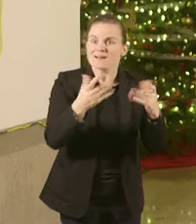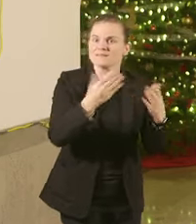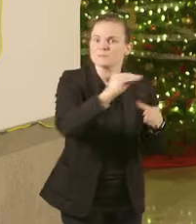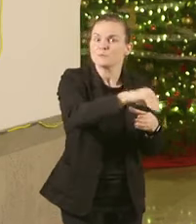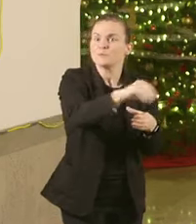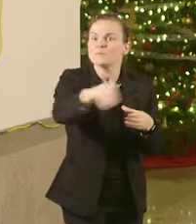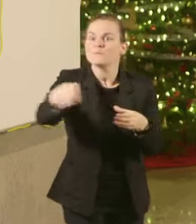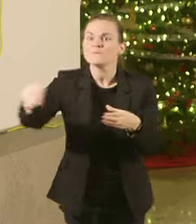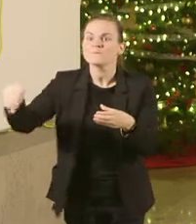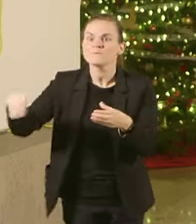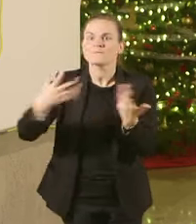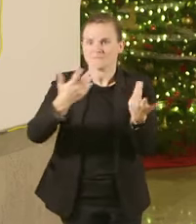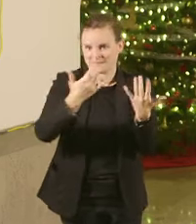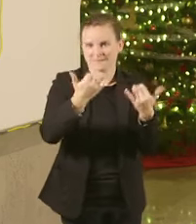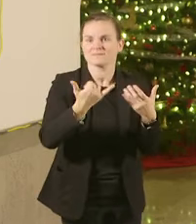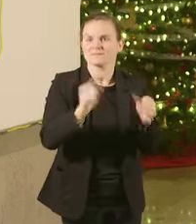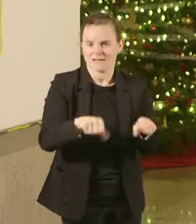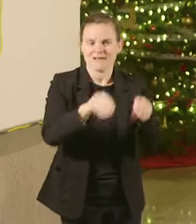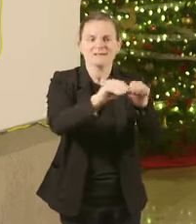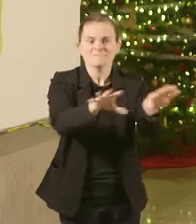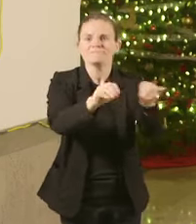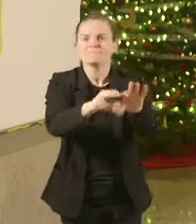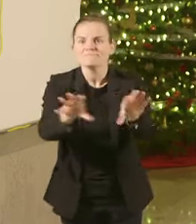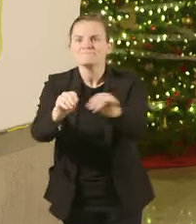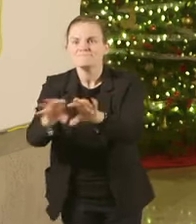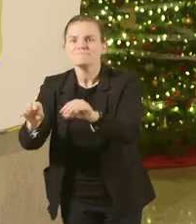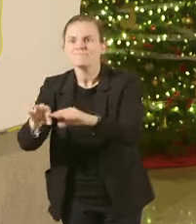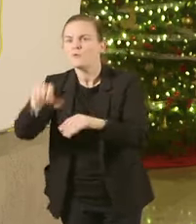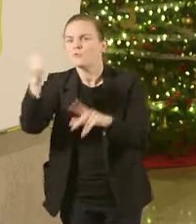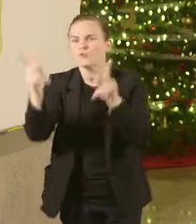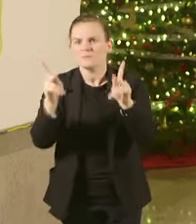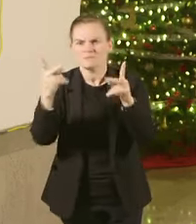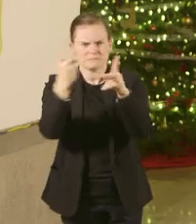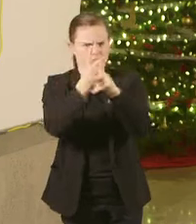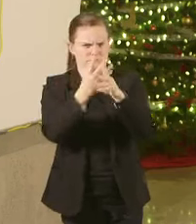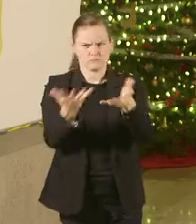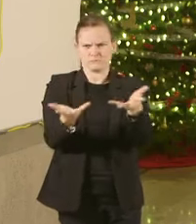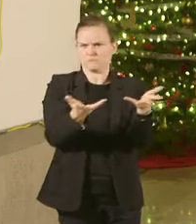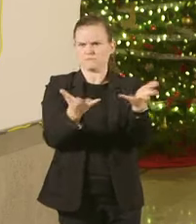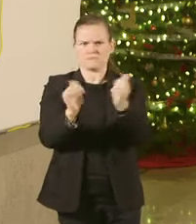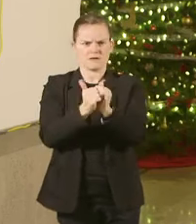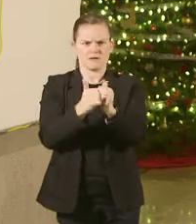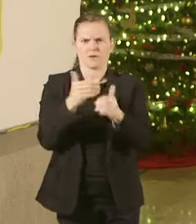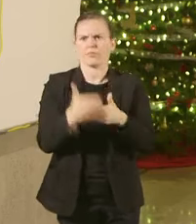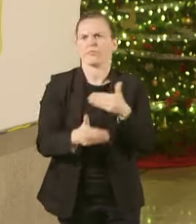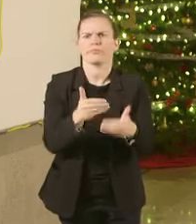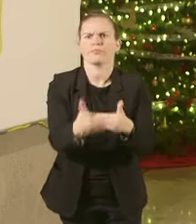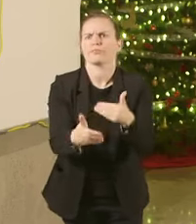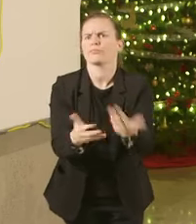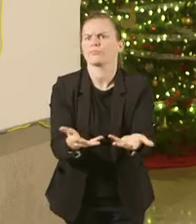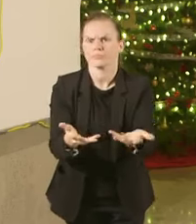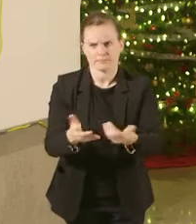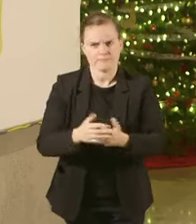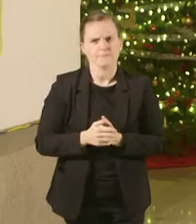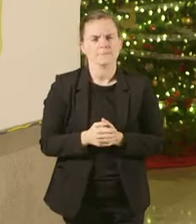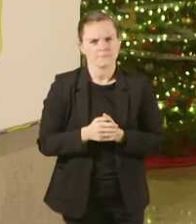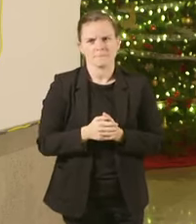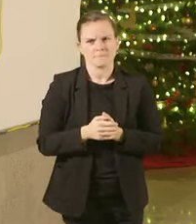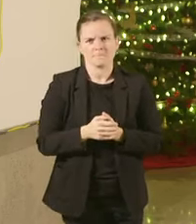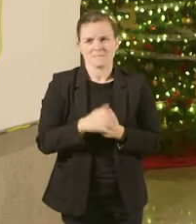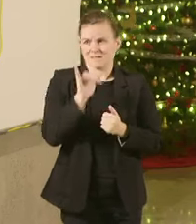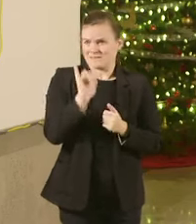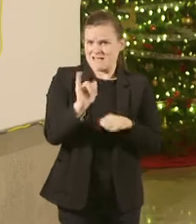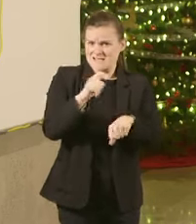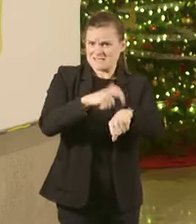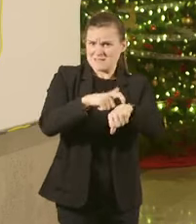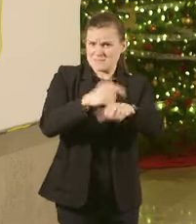come together and found out a way that we could move forward in this state When we didn't have the equipment and